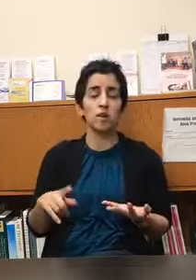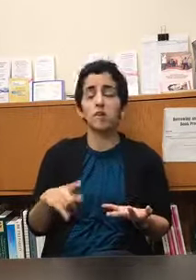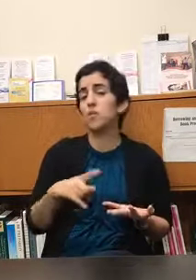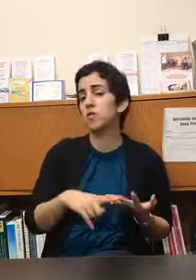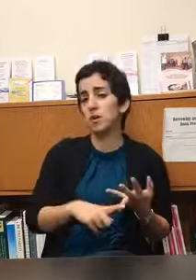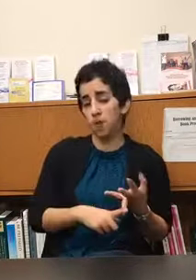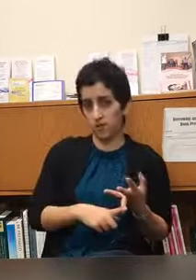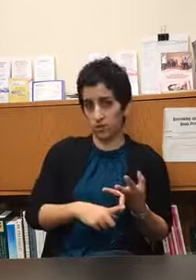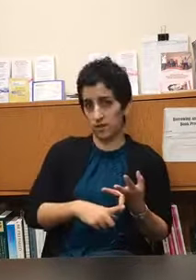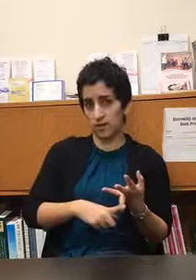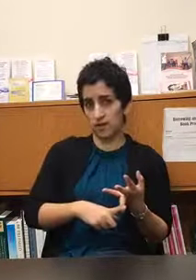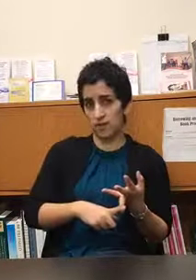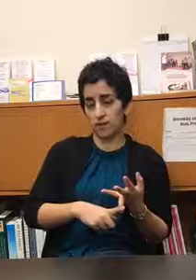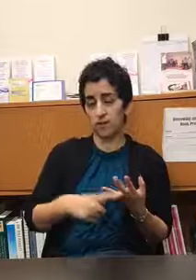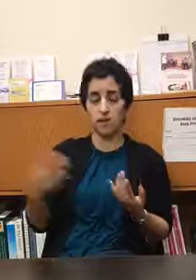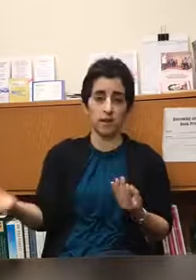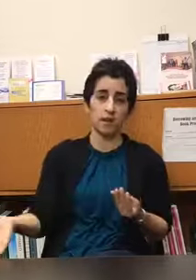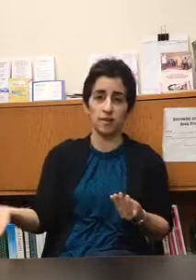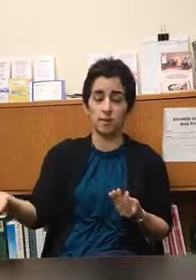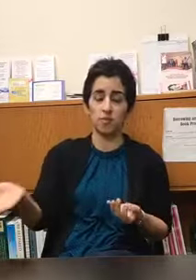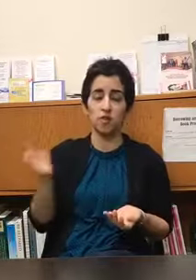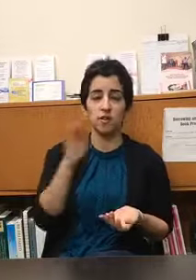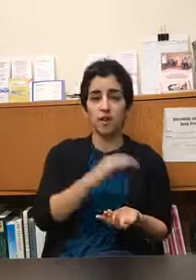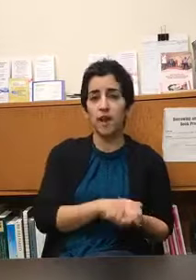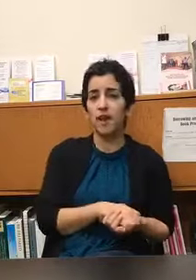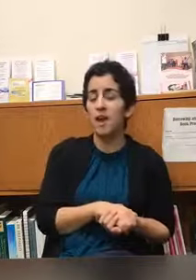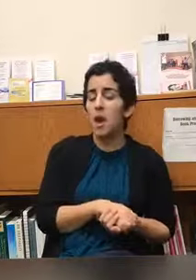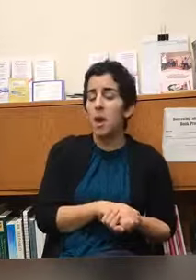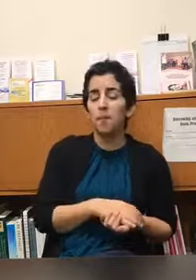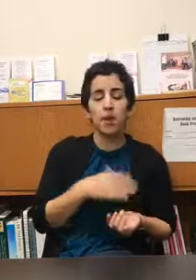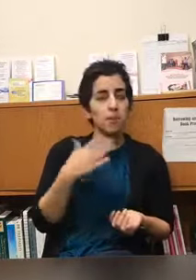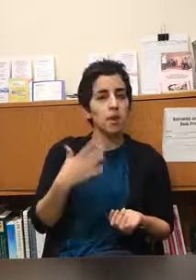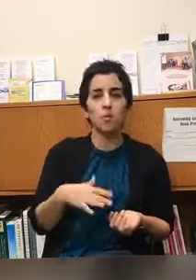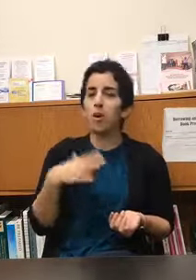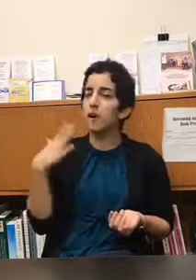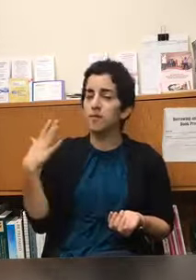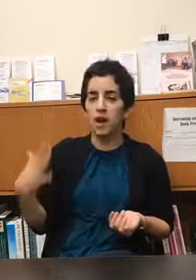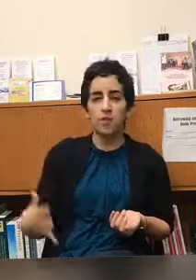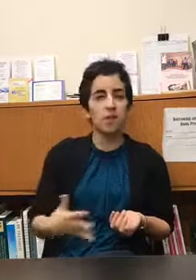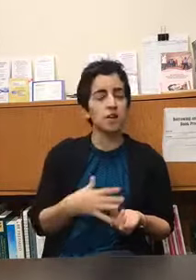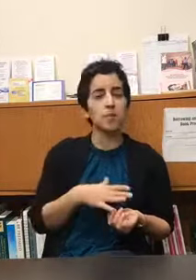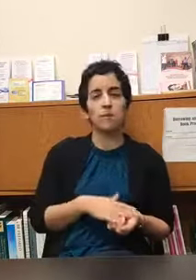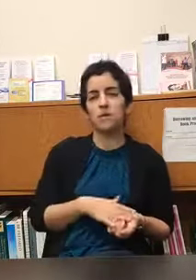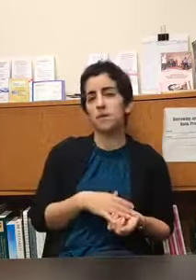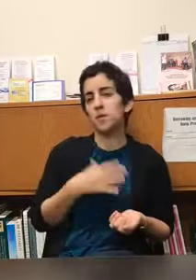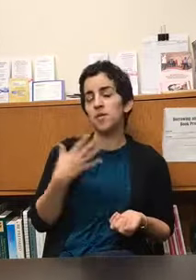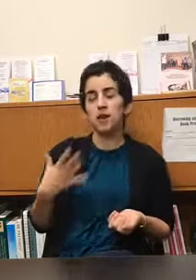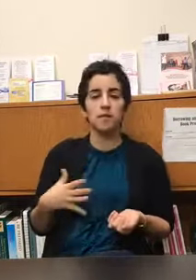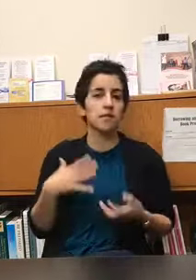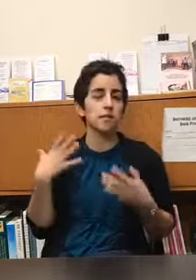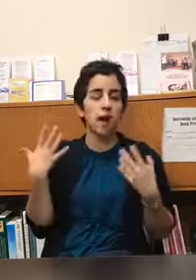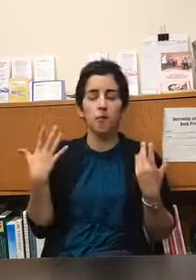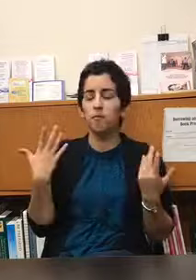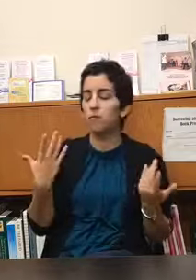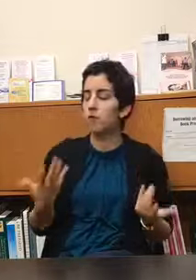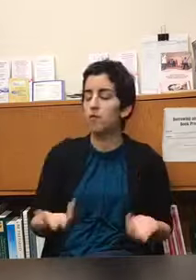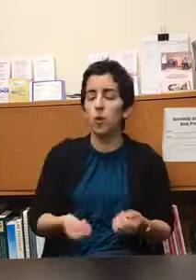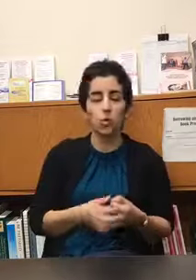some music and mindfulness exercises like I can demonstrate today might mean we're kind of diving deep into some advanced vocal